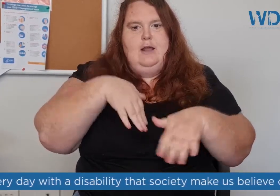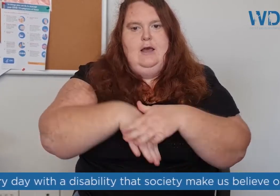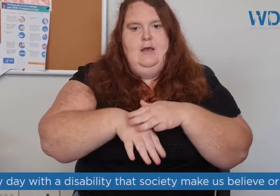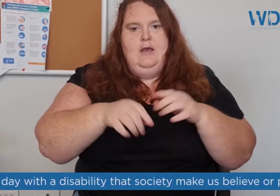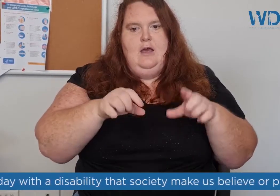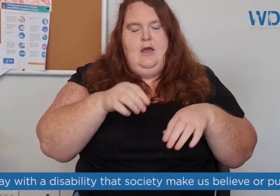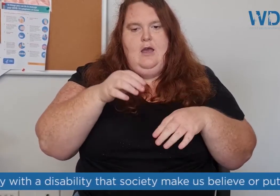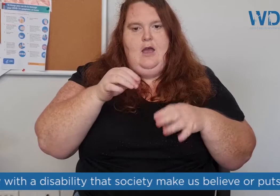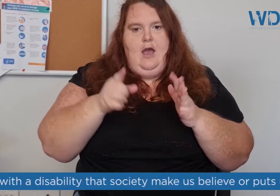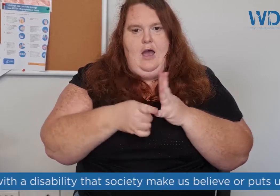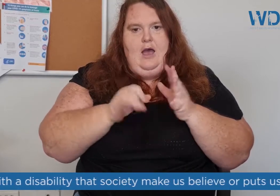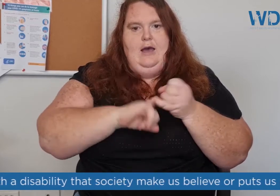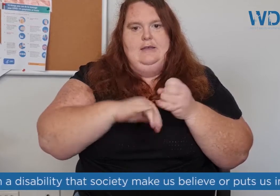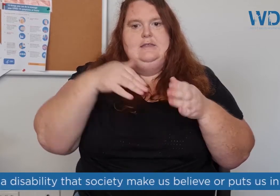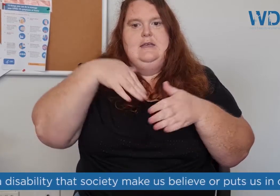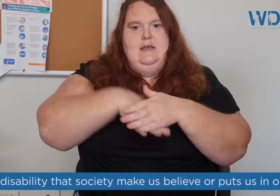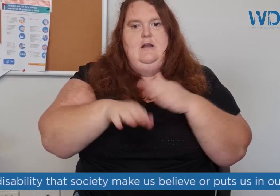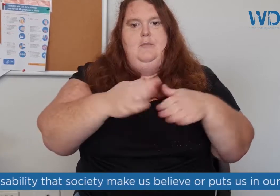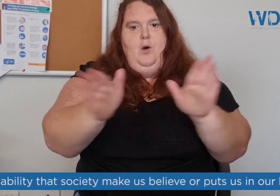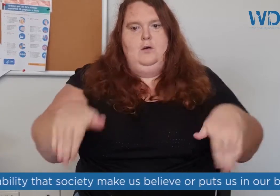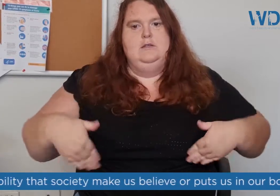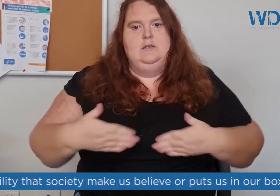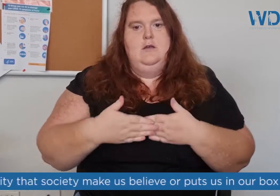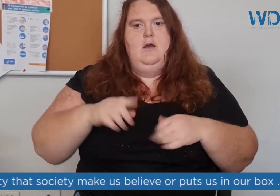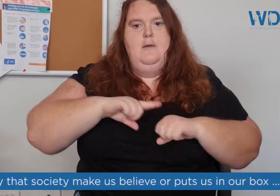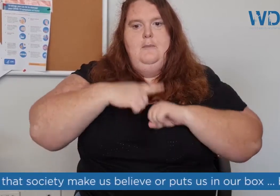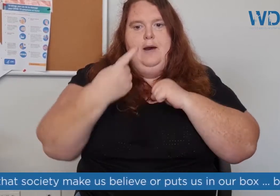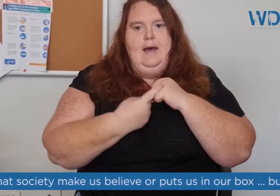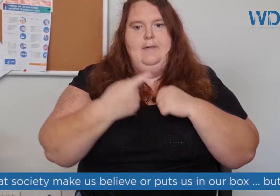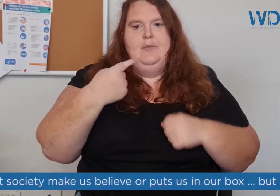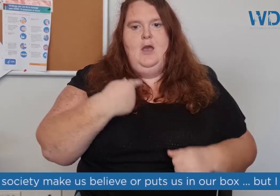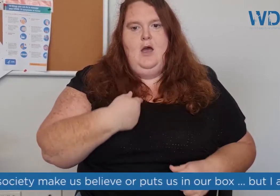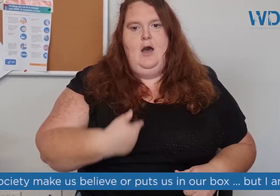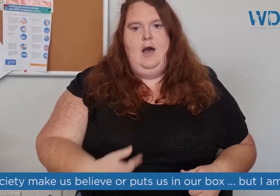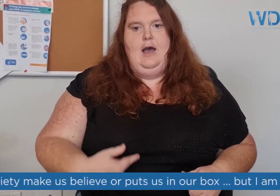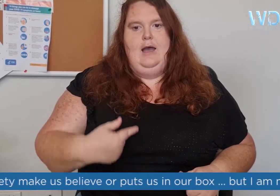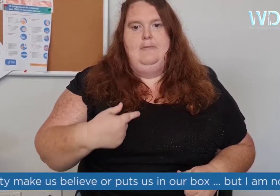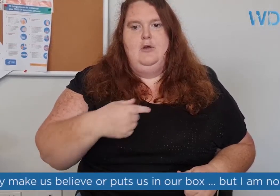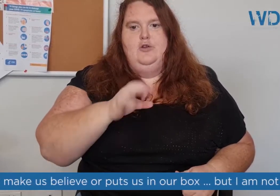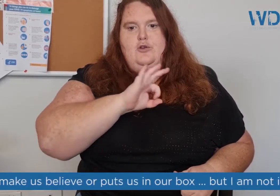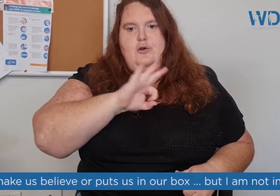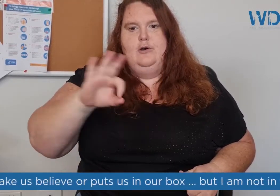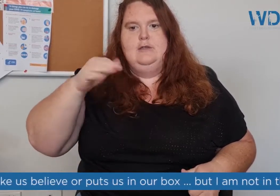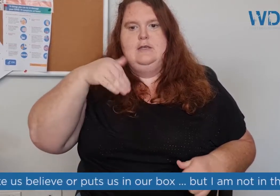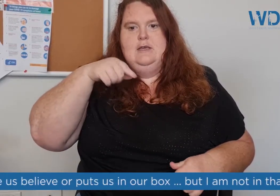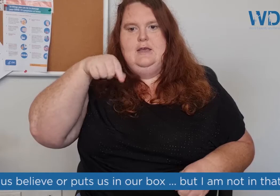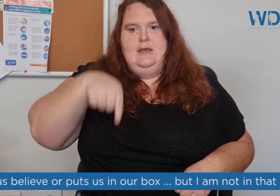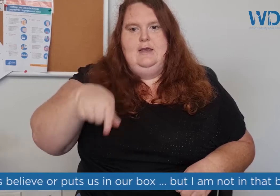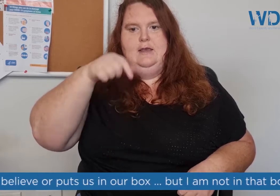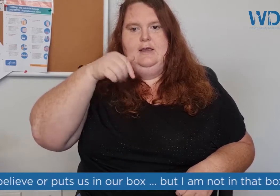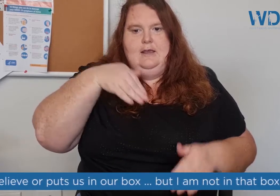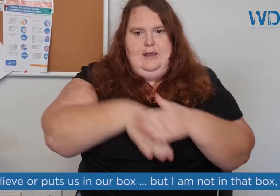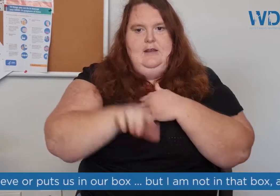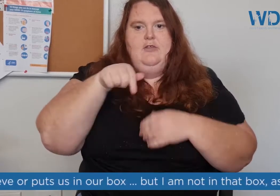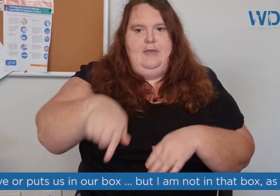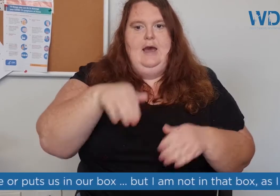us in a box. But I'm not in in that